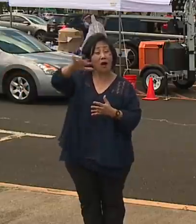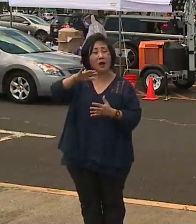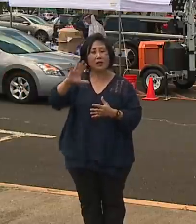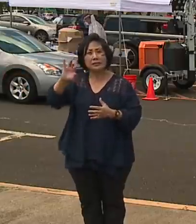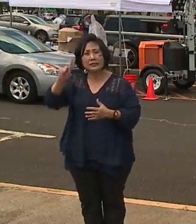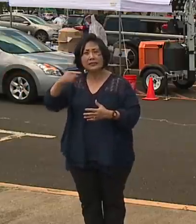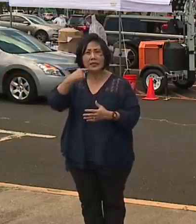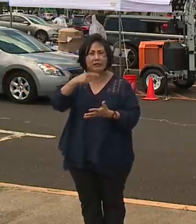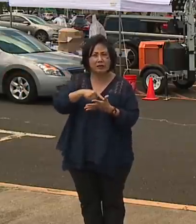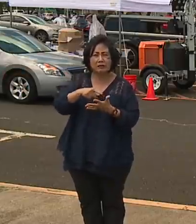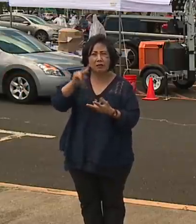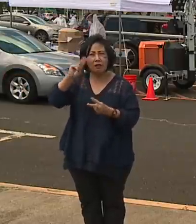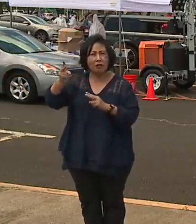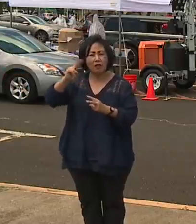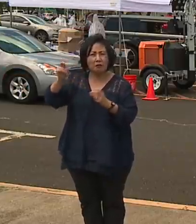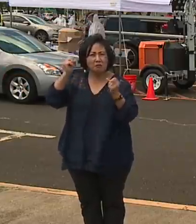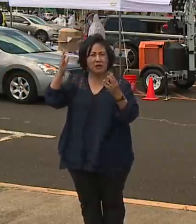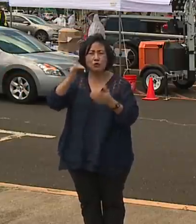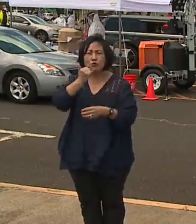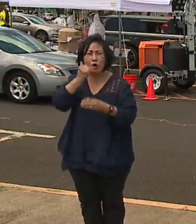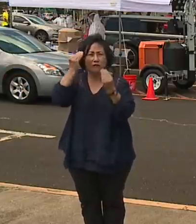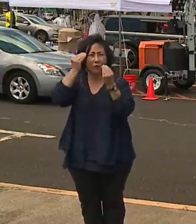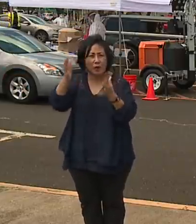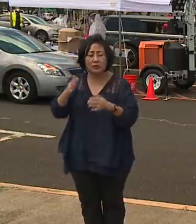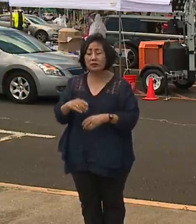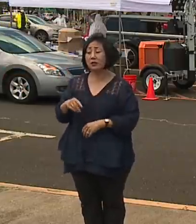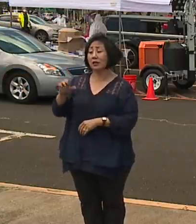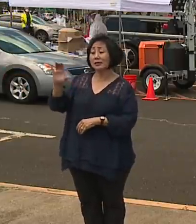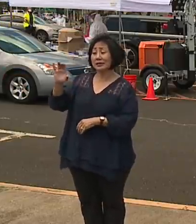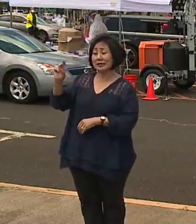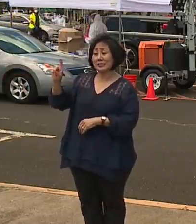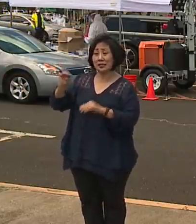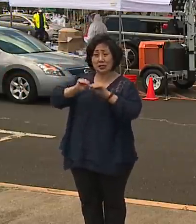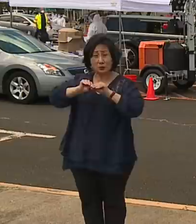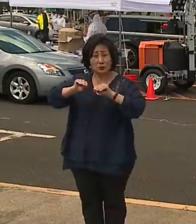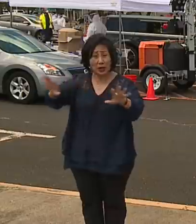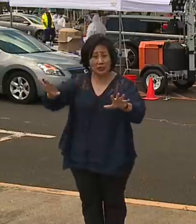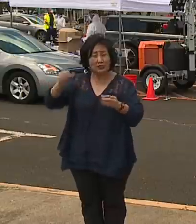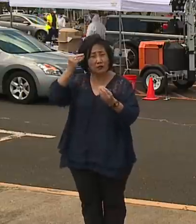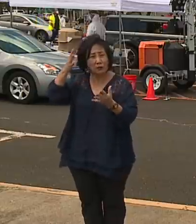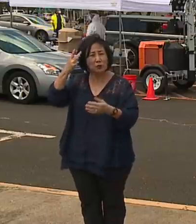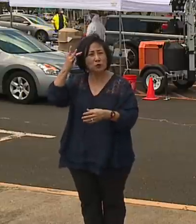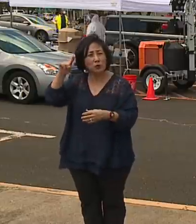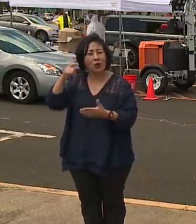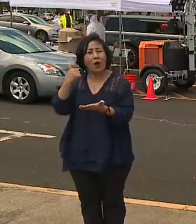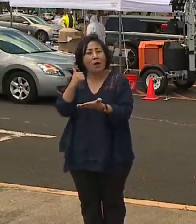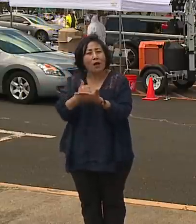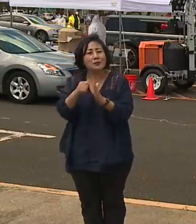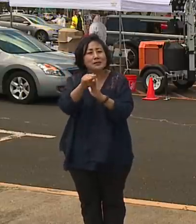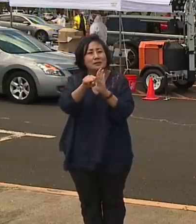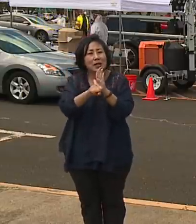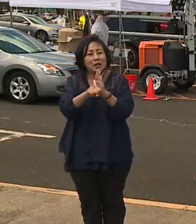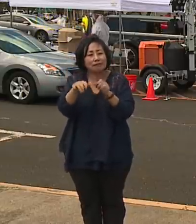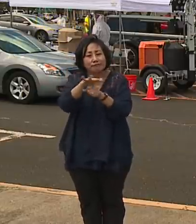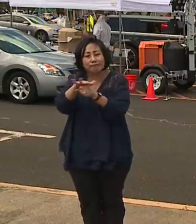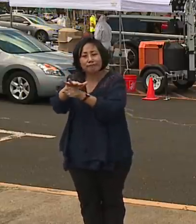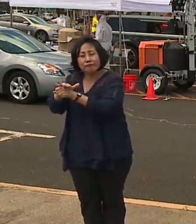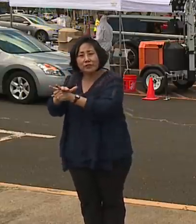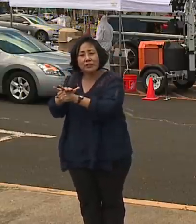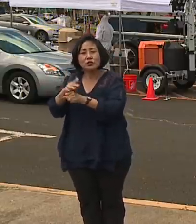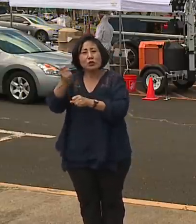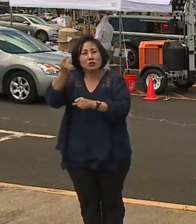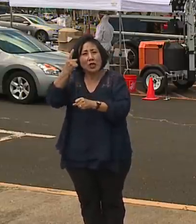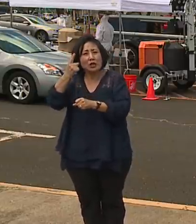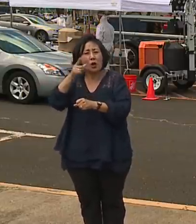put out. It's really designed to help local health departments, state health departments, and states understand